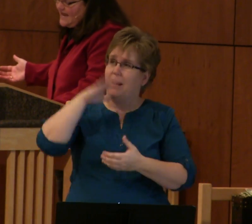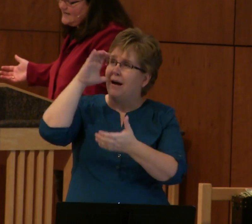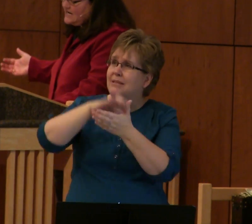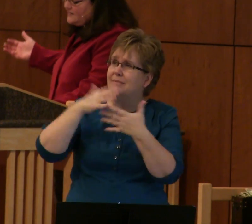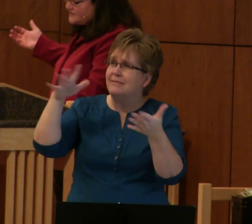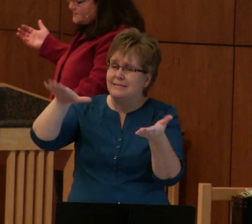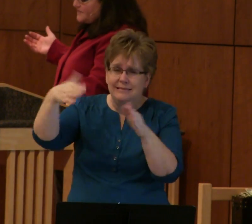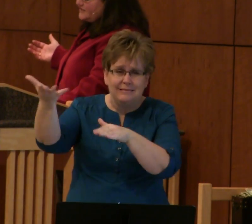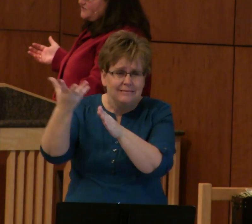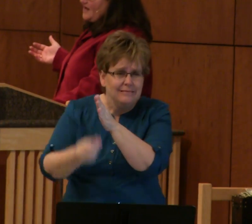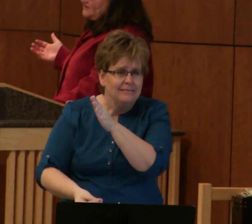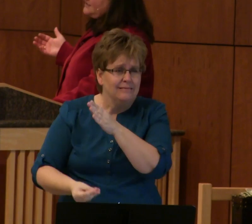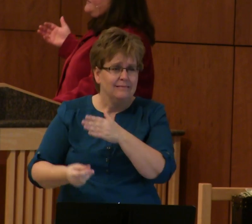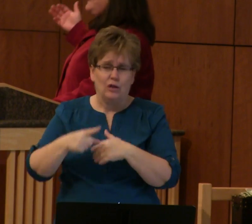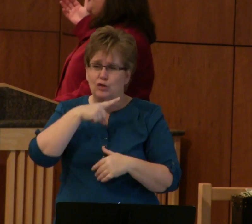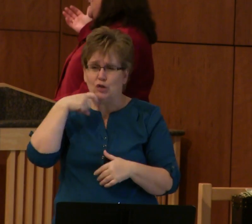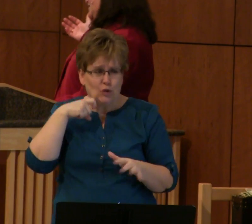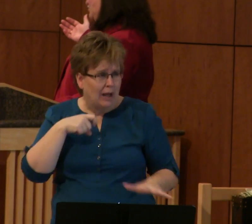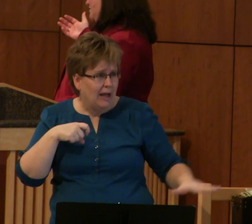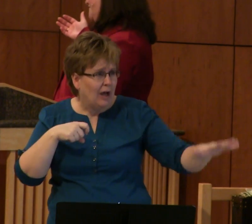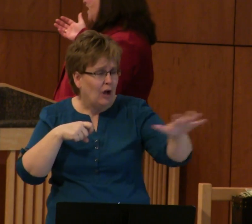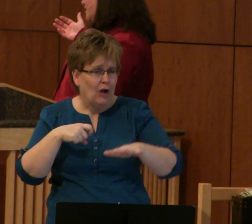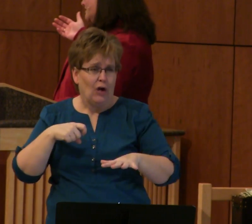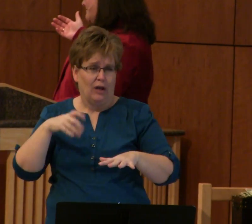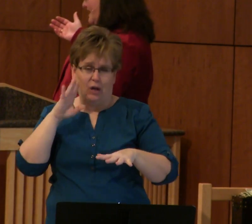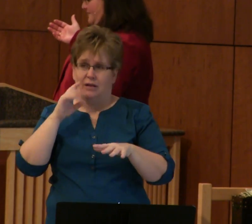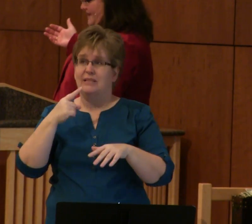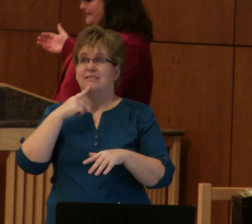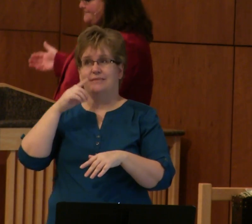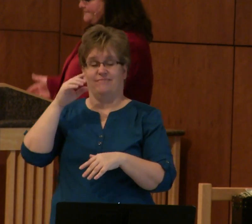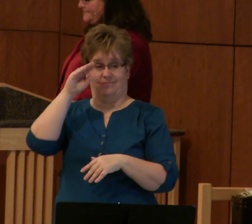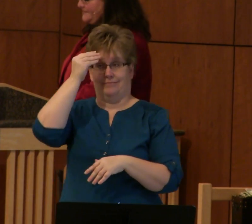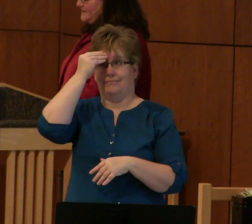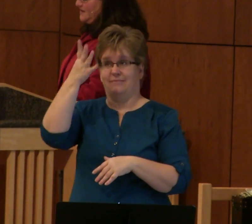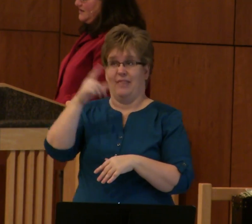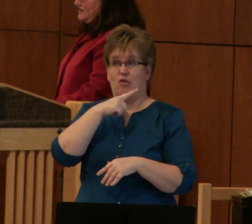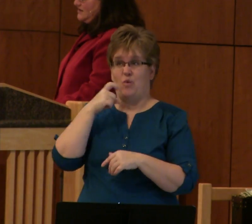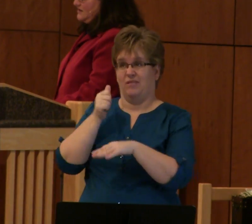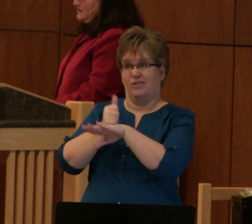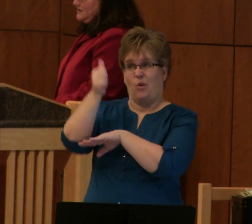is dead. There's a big drought, and they say it's your fault, by the way.